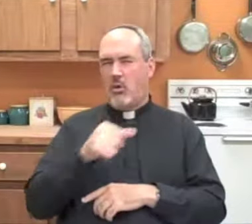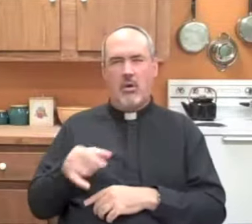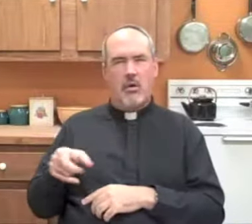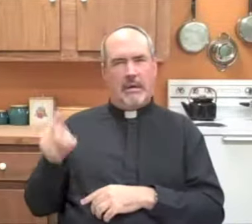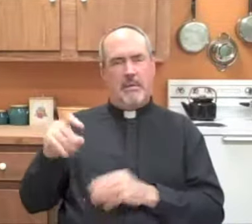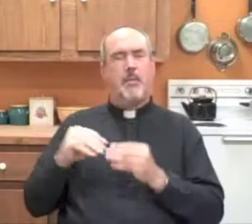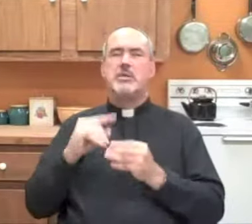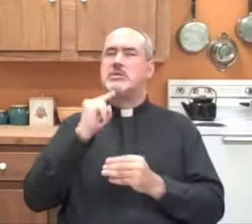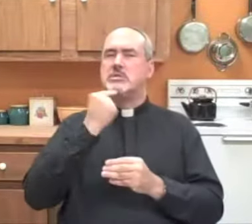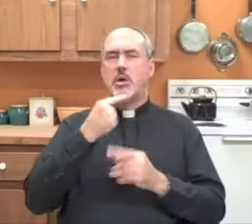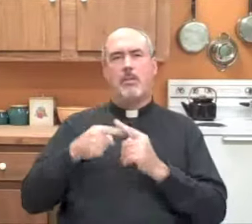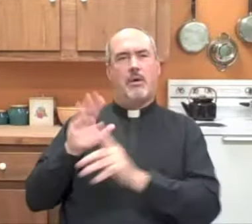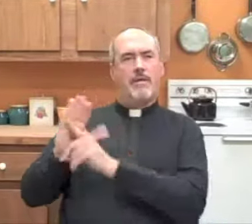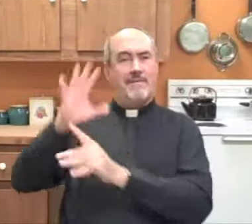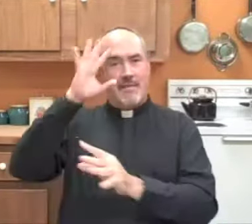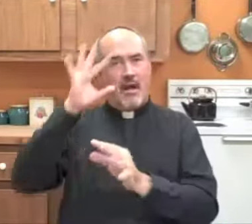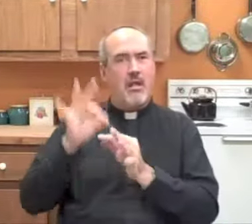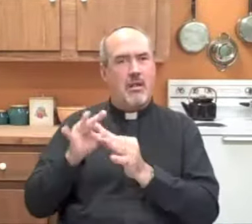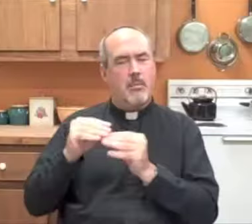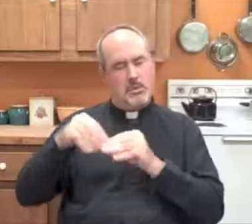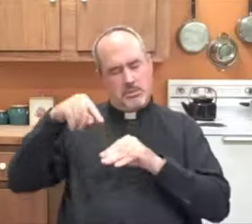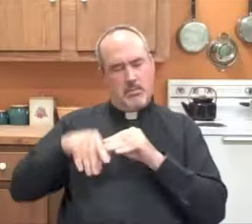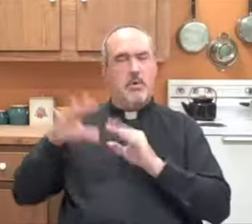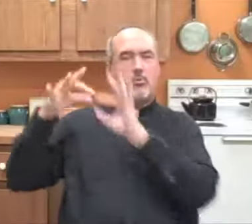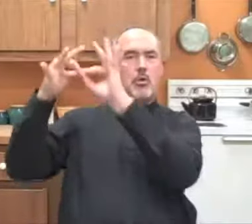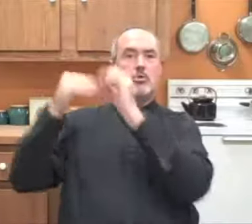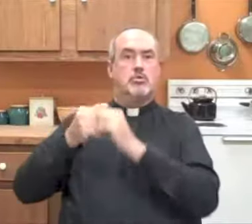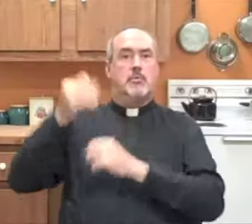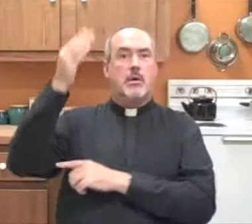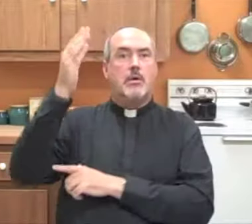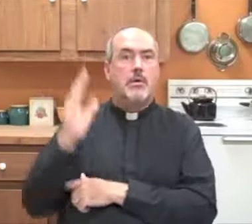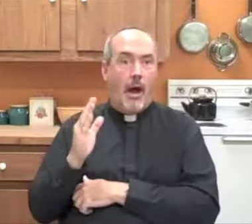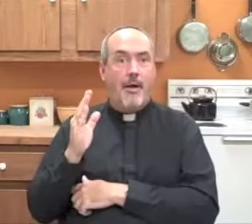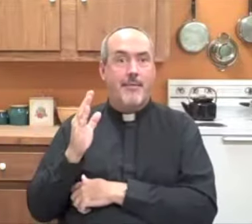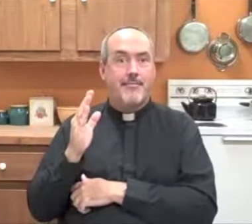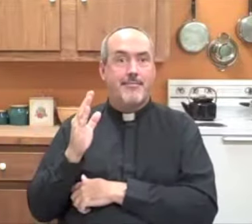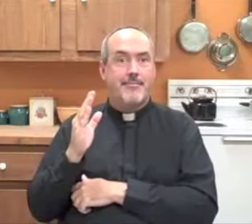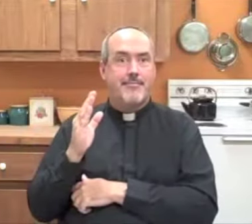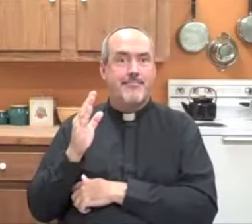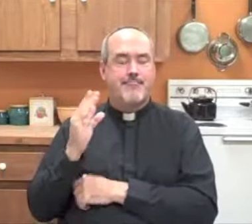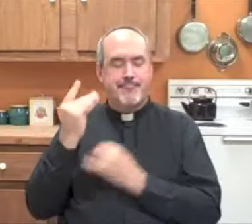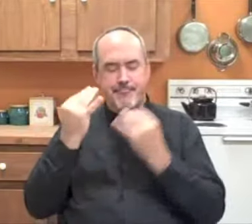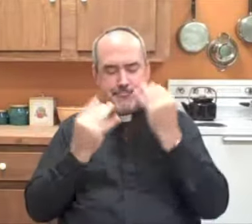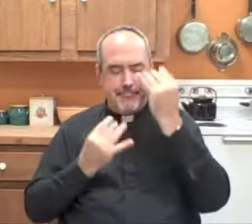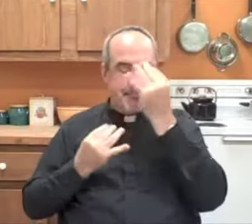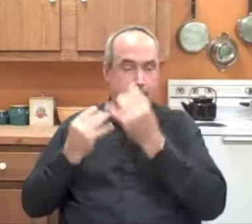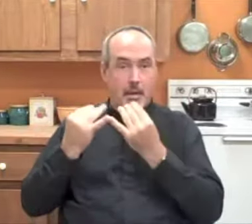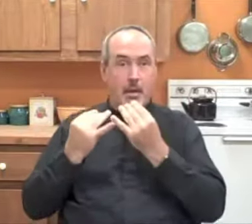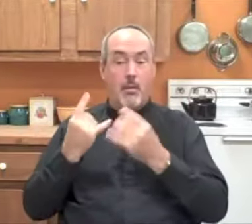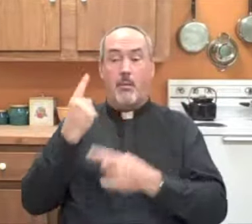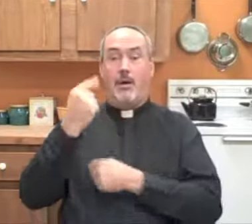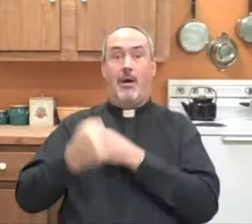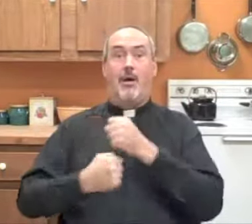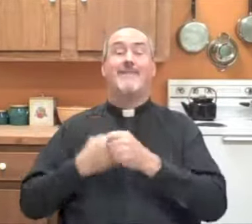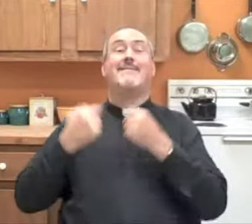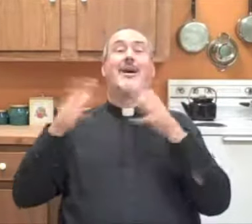until that time, about how foolish he had been, and how he had not been serious about his faith, and he hadn't deepened his relationship with God.